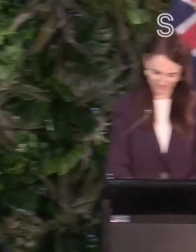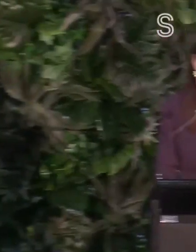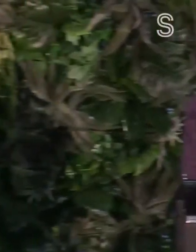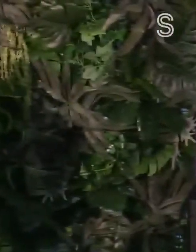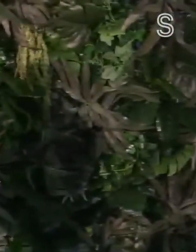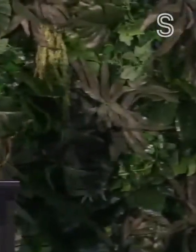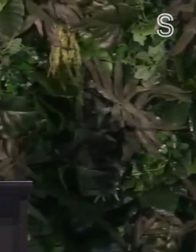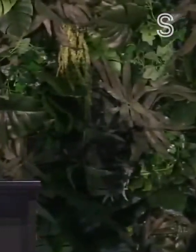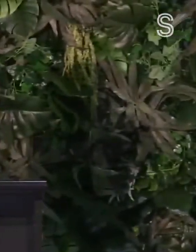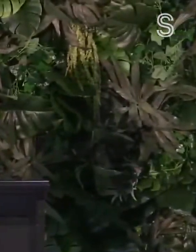Prime Ministers, of course.